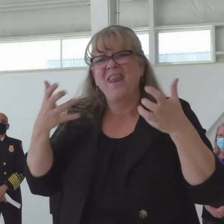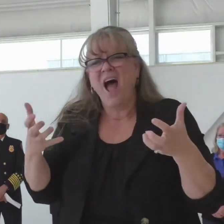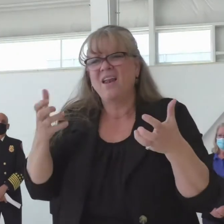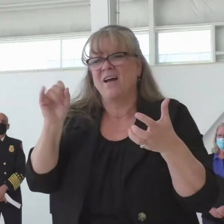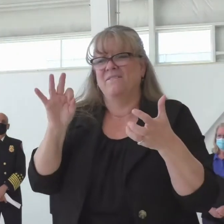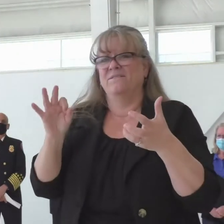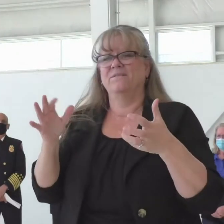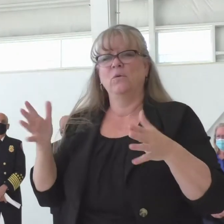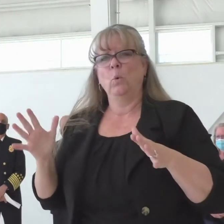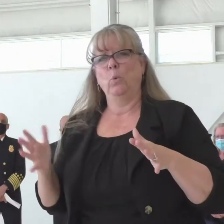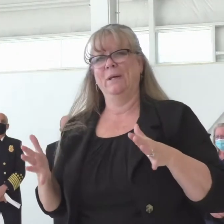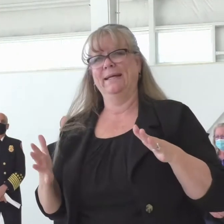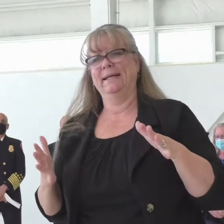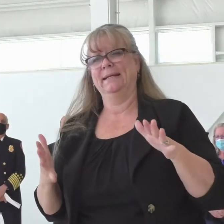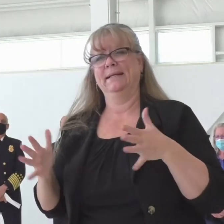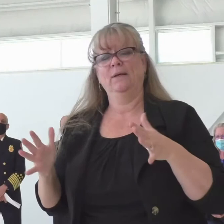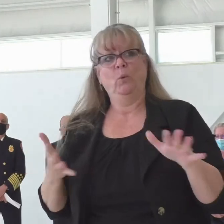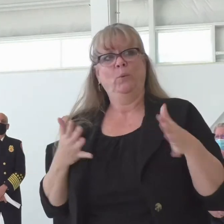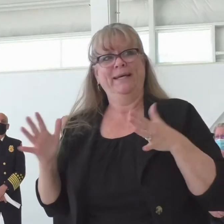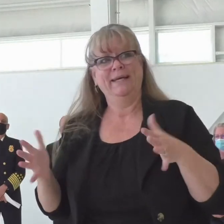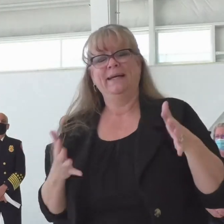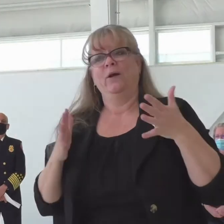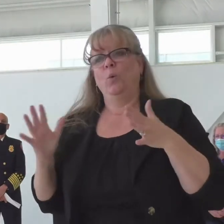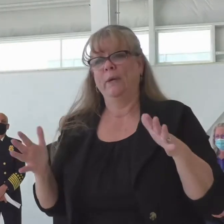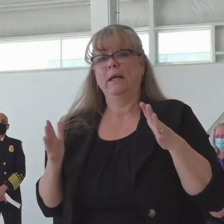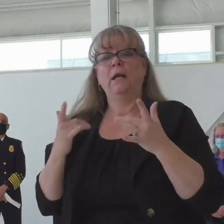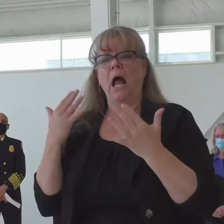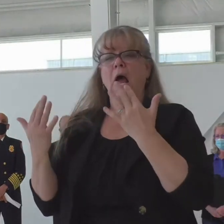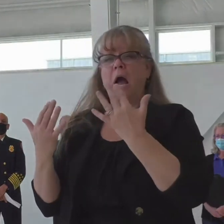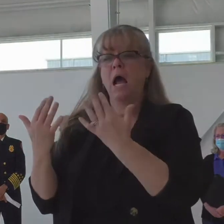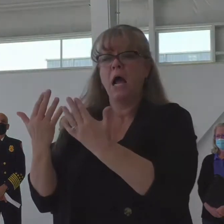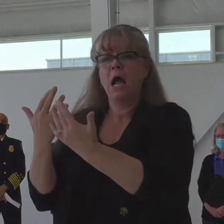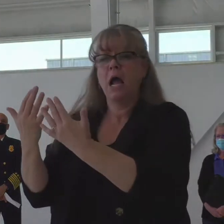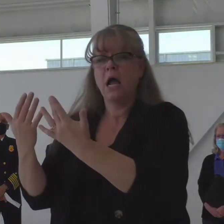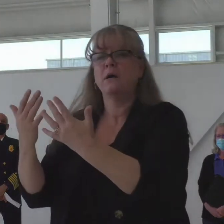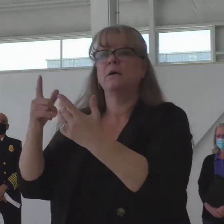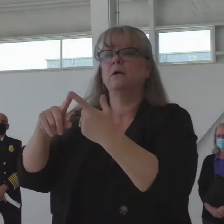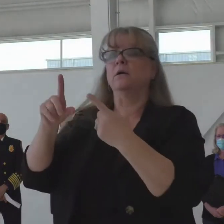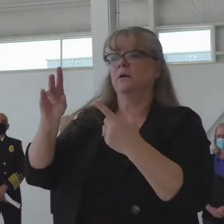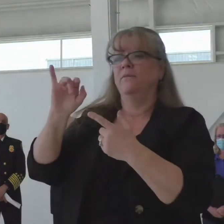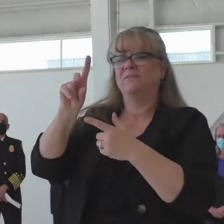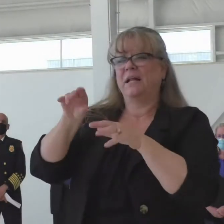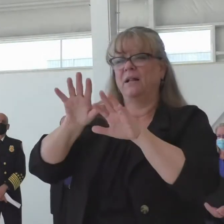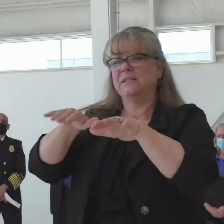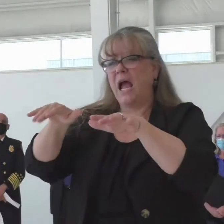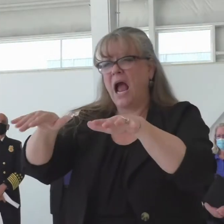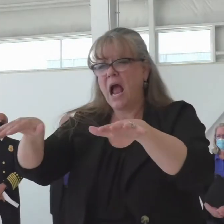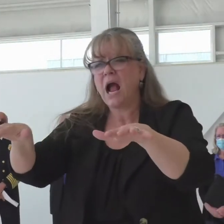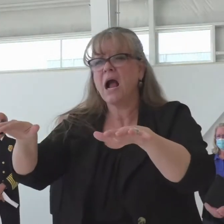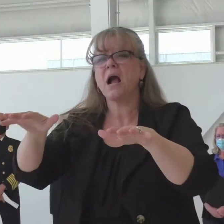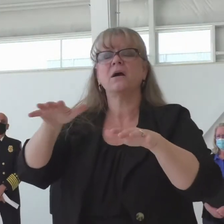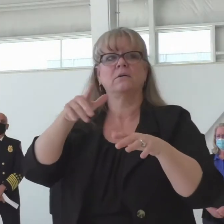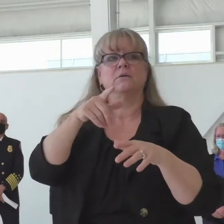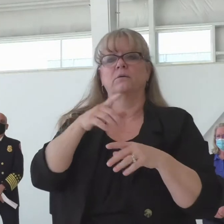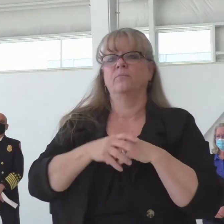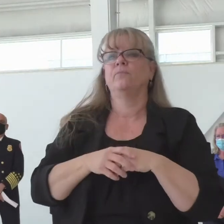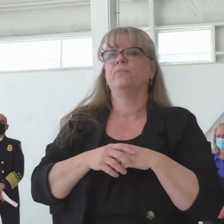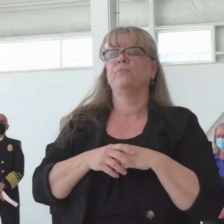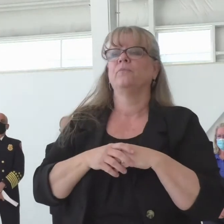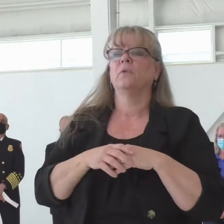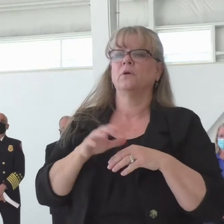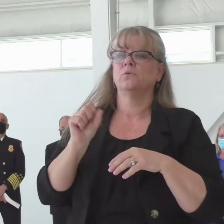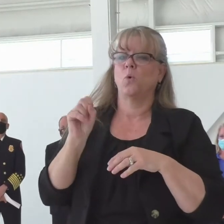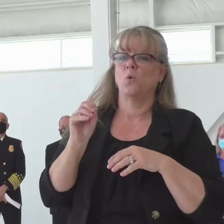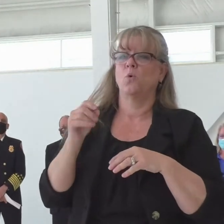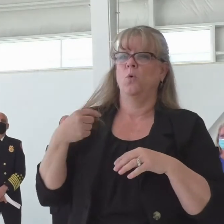by initiating aggressive initial attack. Chatfield 2 fire, for example, just south of here, where we were able to, we